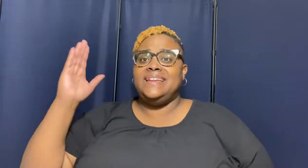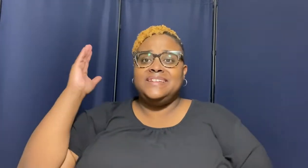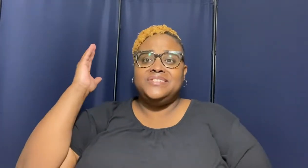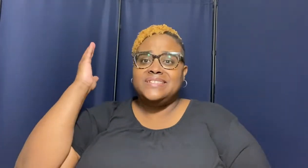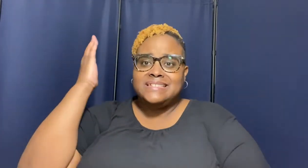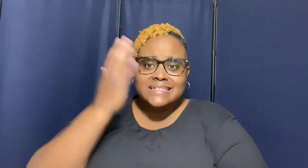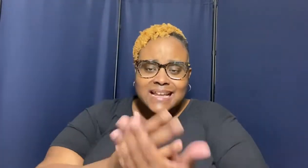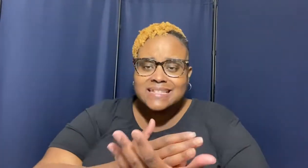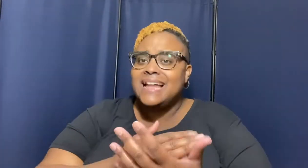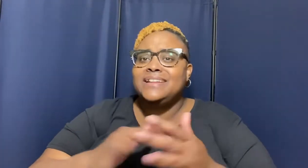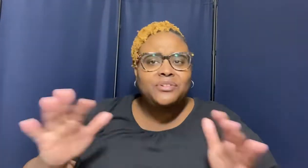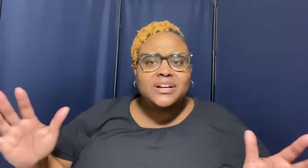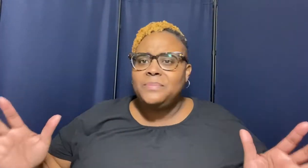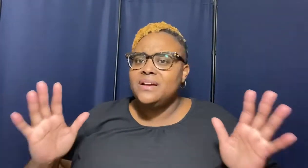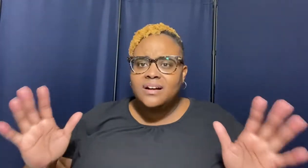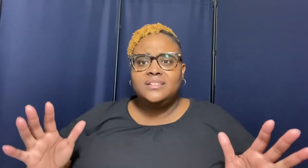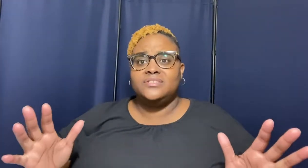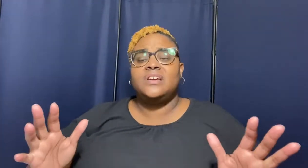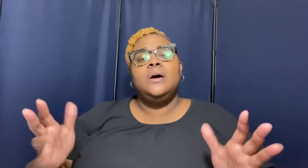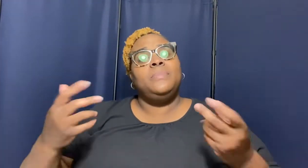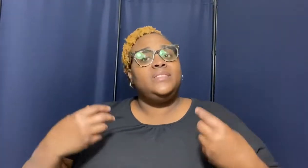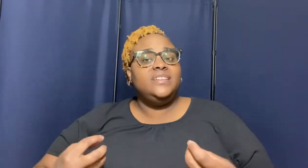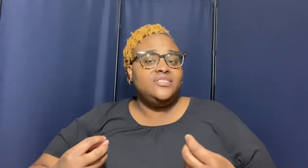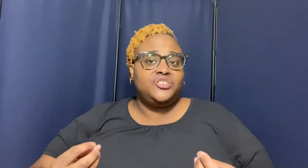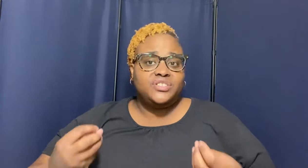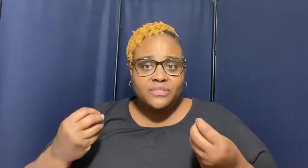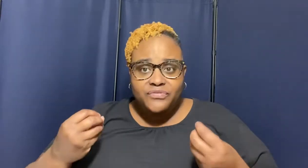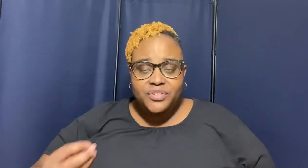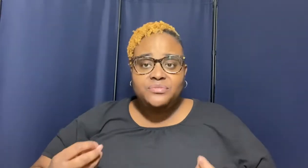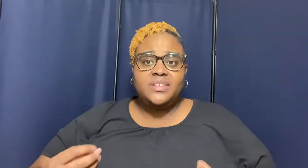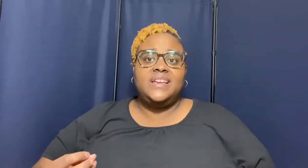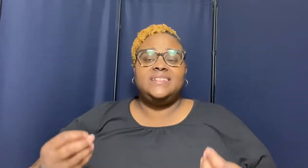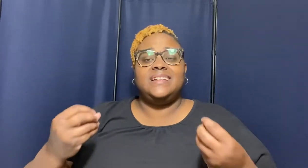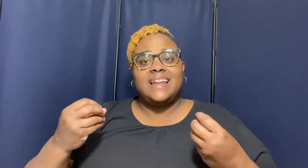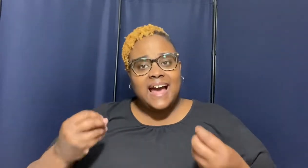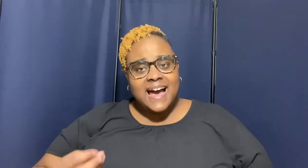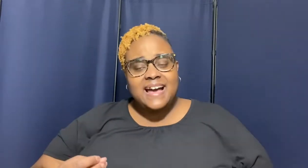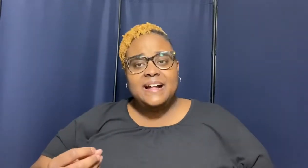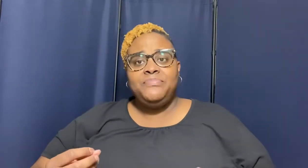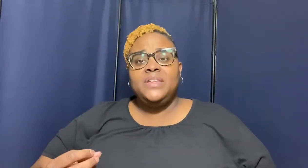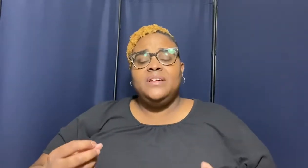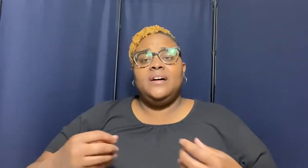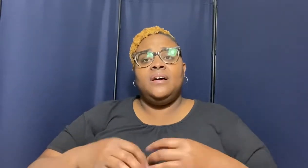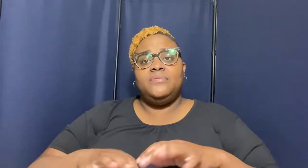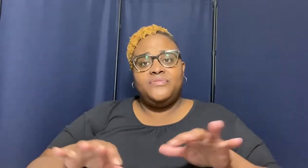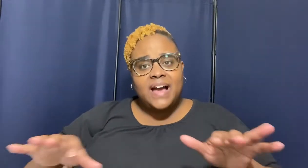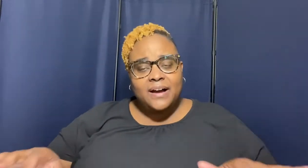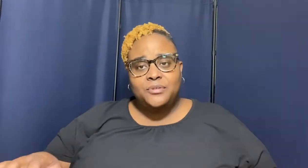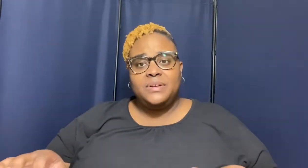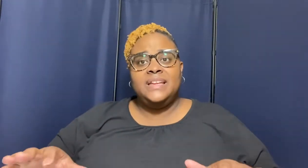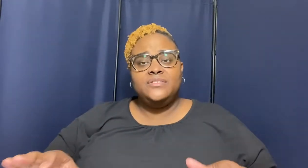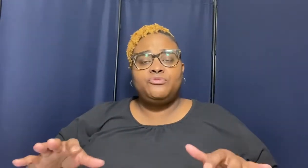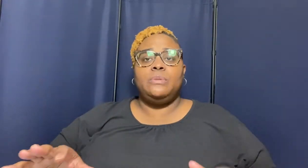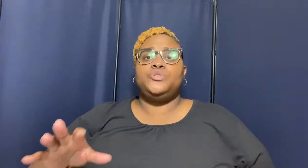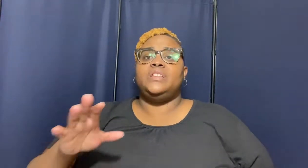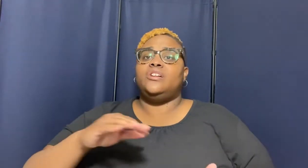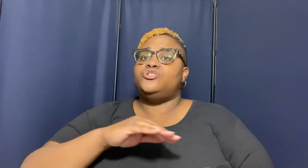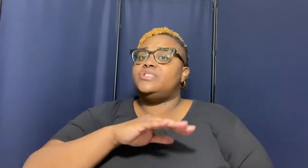is just silent no it could be others but these are just a few things that i uh found in scripture that are just